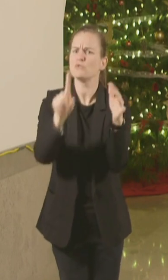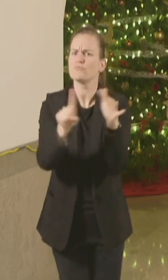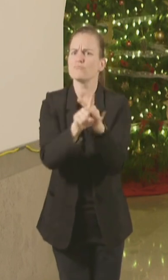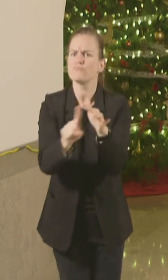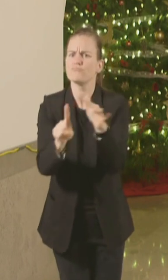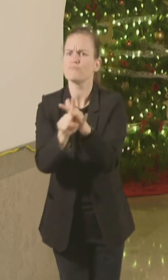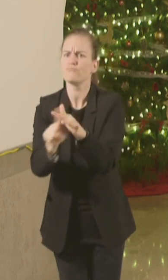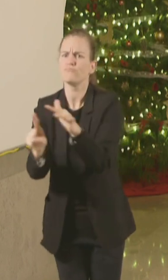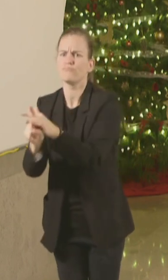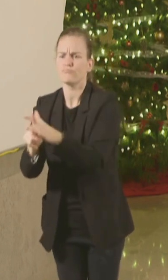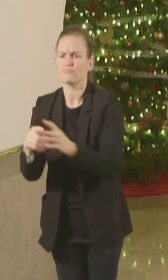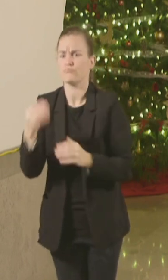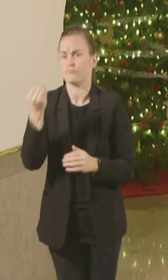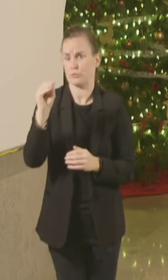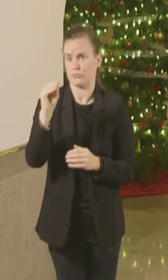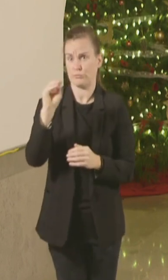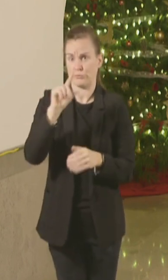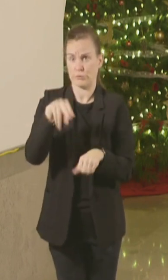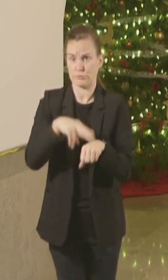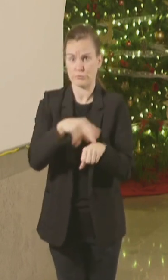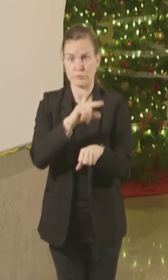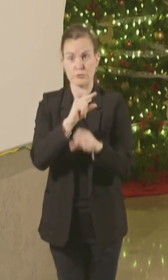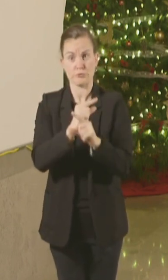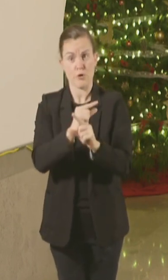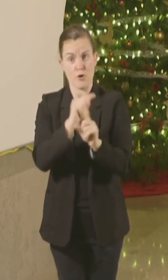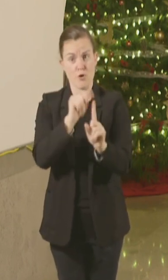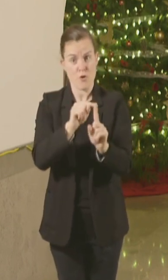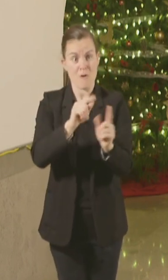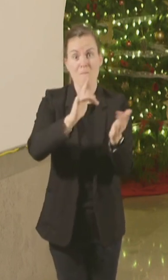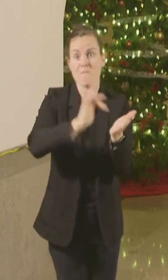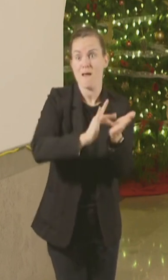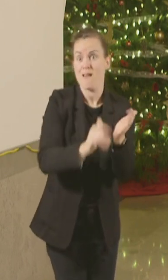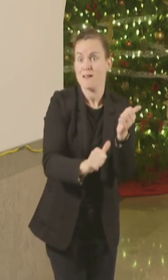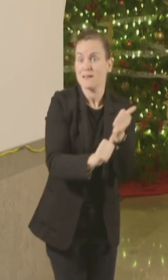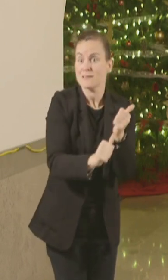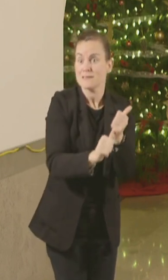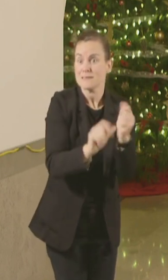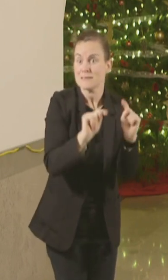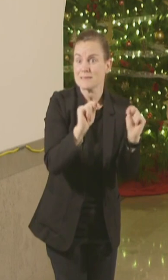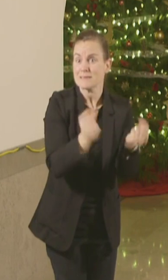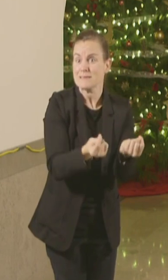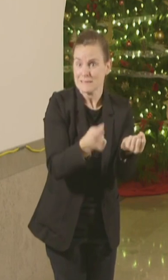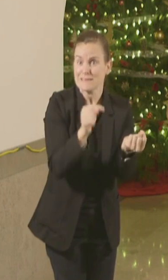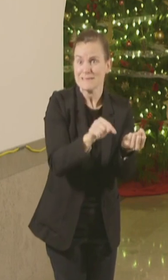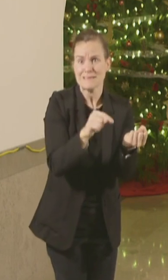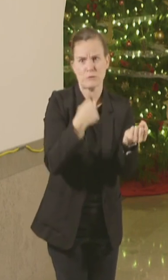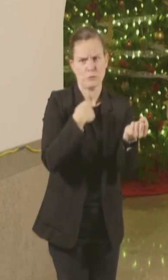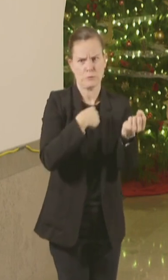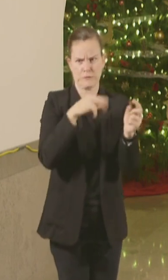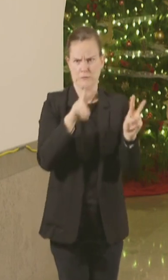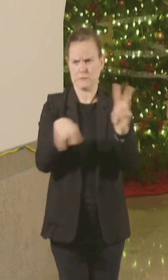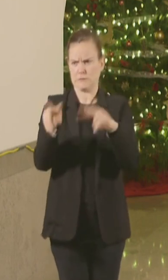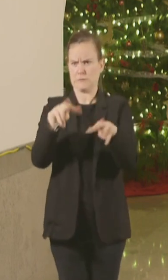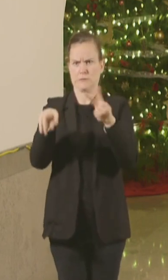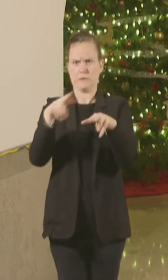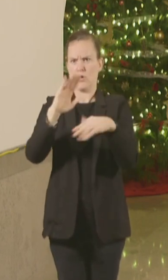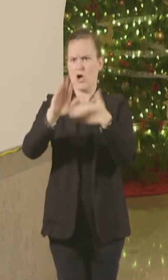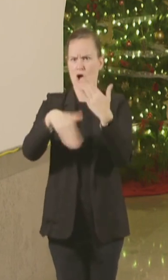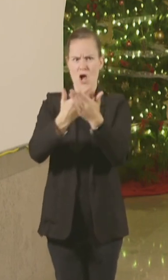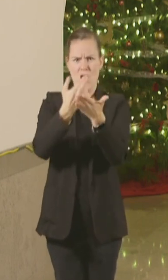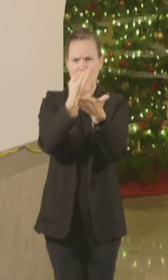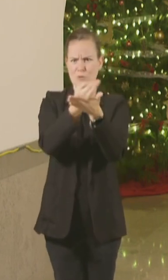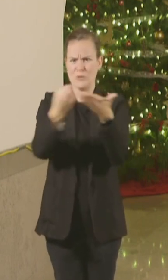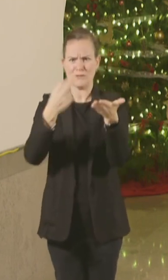Medical Assistance Team are already being utilized, and we continue to exhaust all other options.